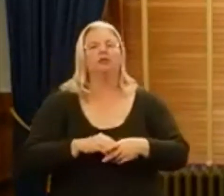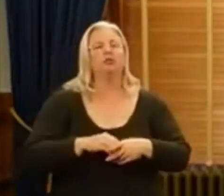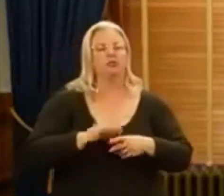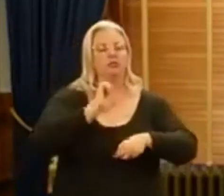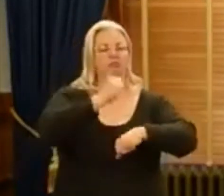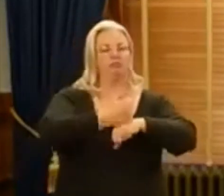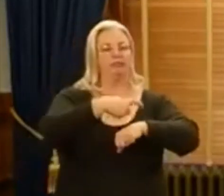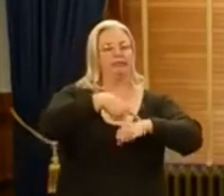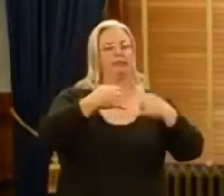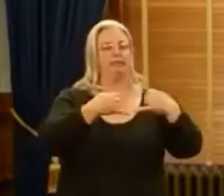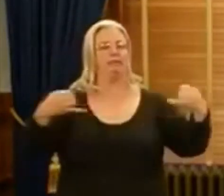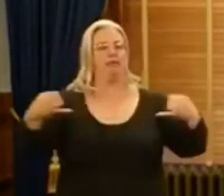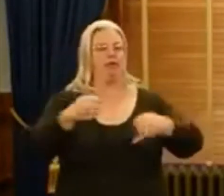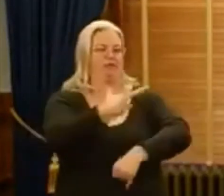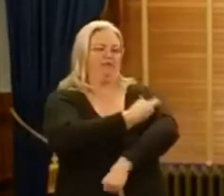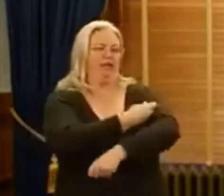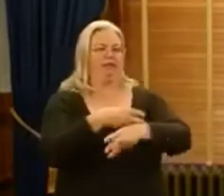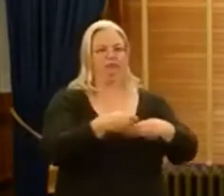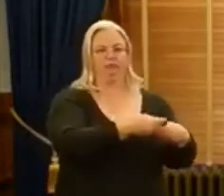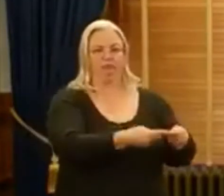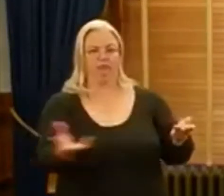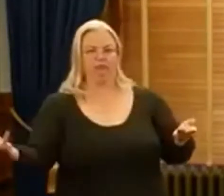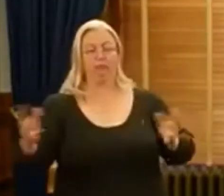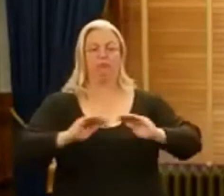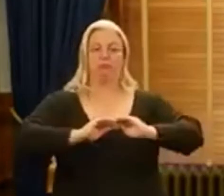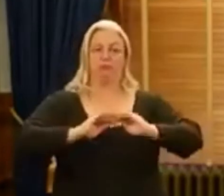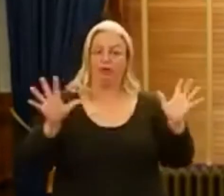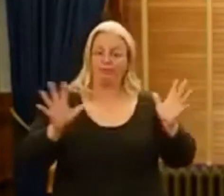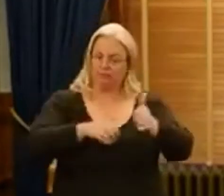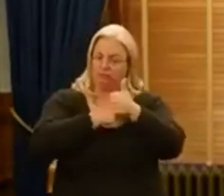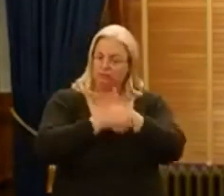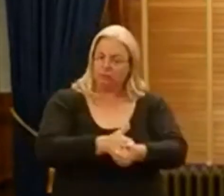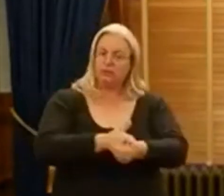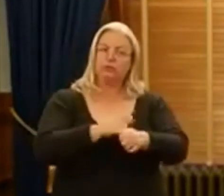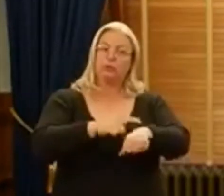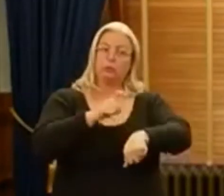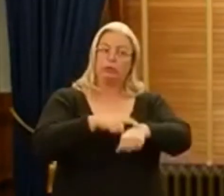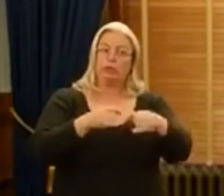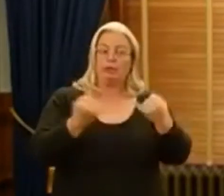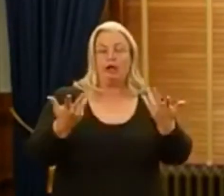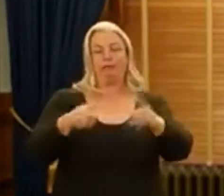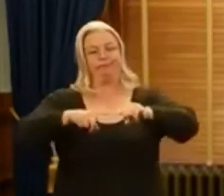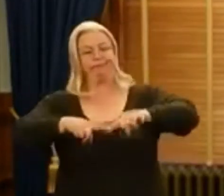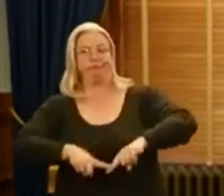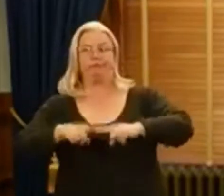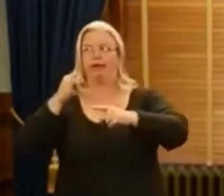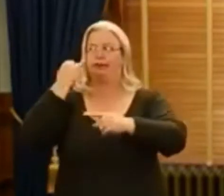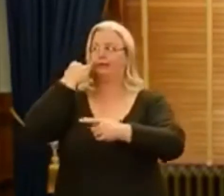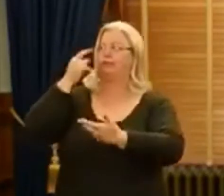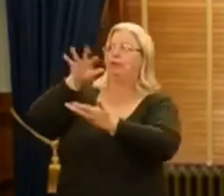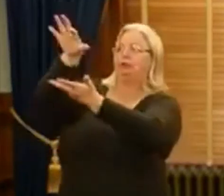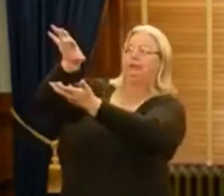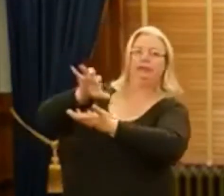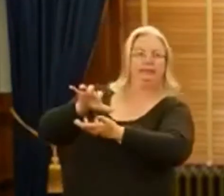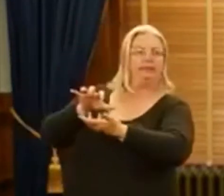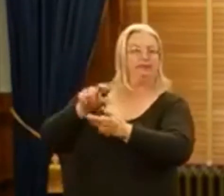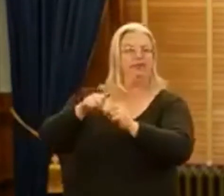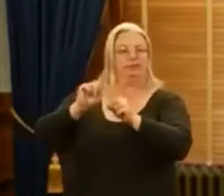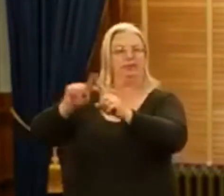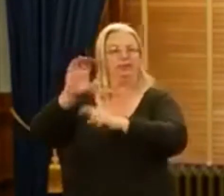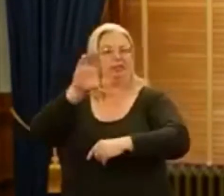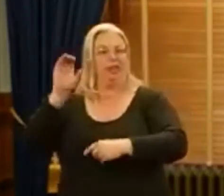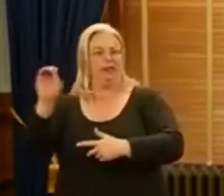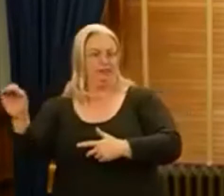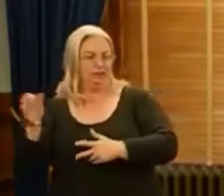a timeline for vaccine distribution. Obviously, adherence to our timeline will be dependent on receiving the materials from the companies.